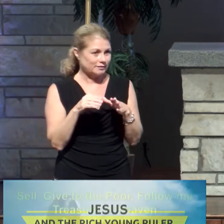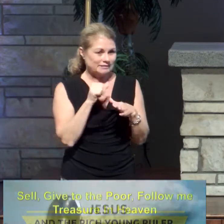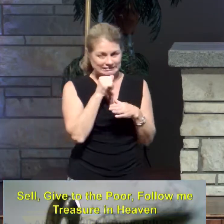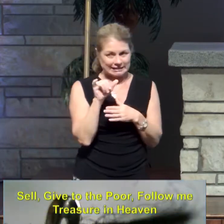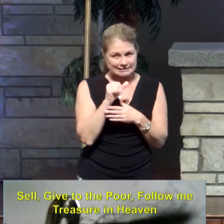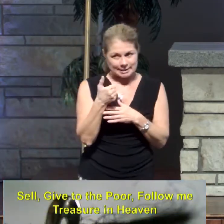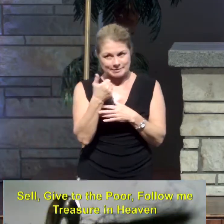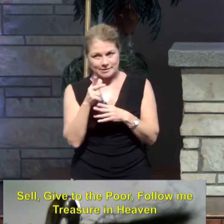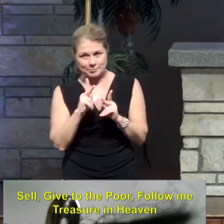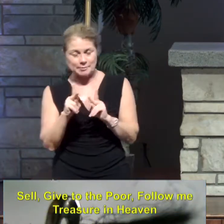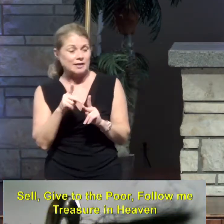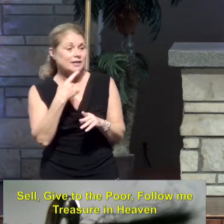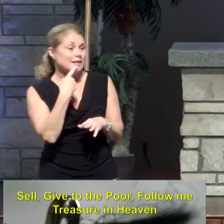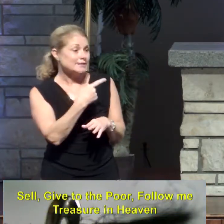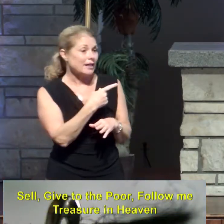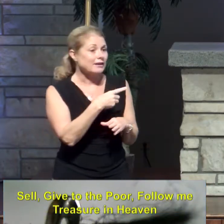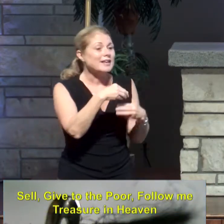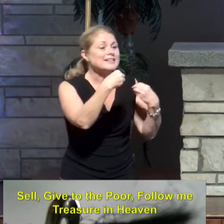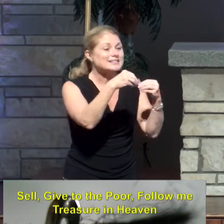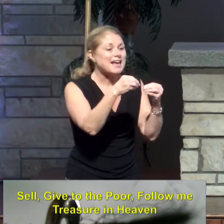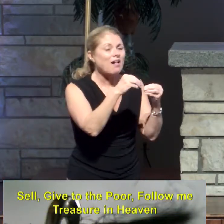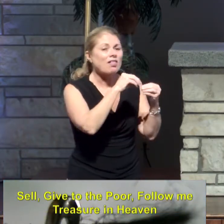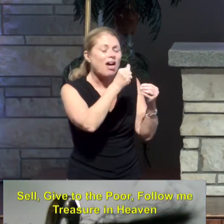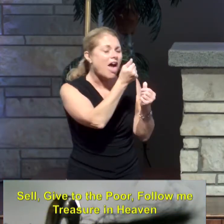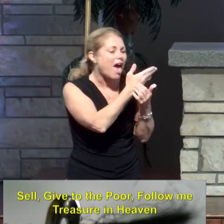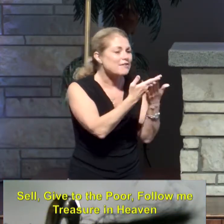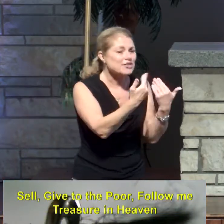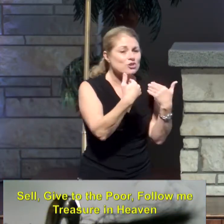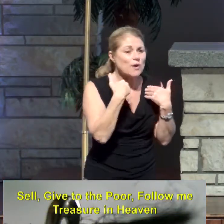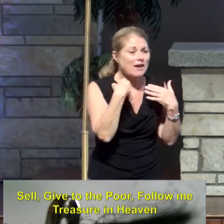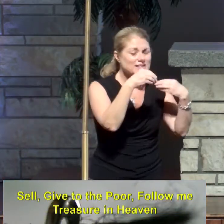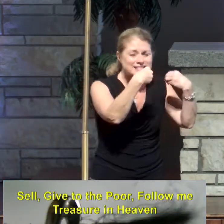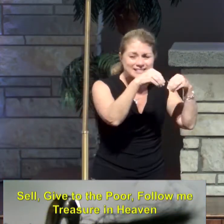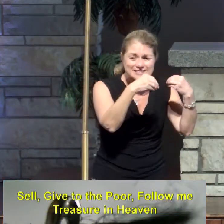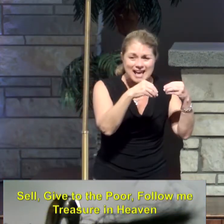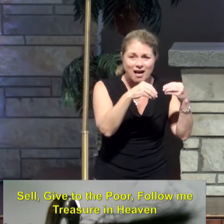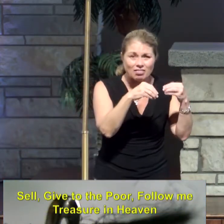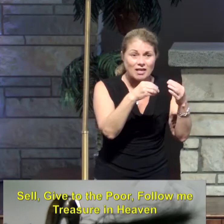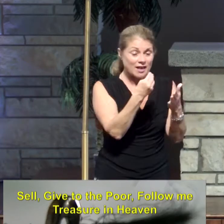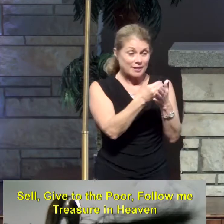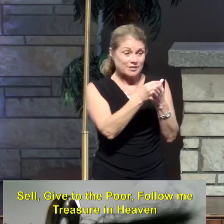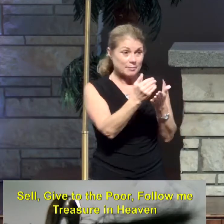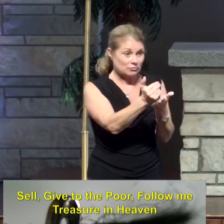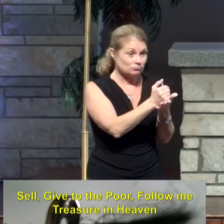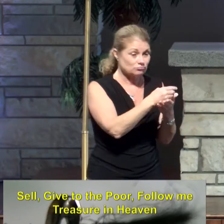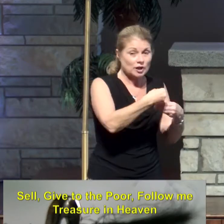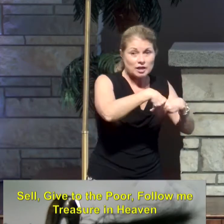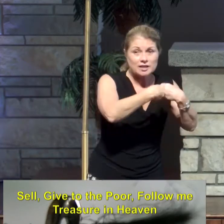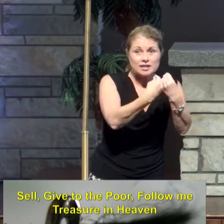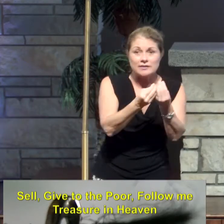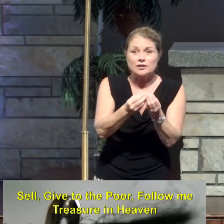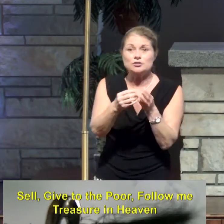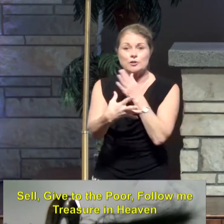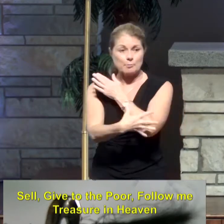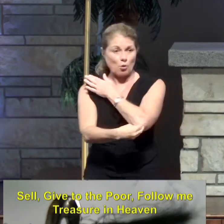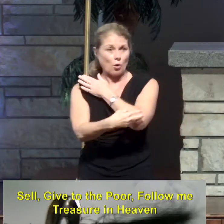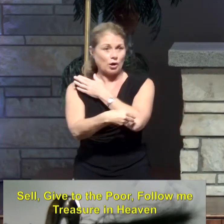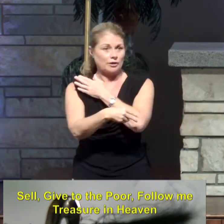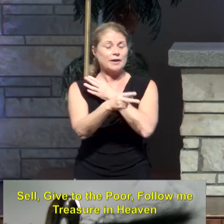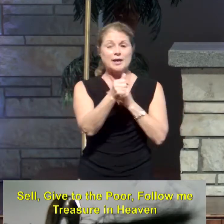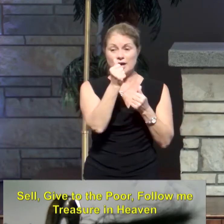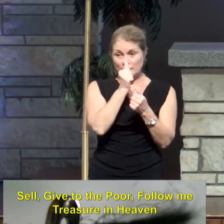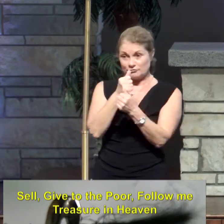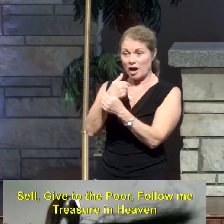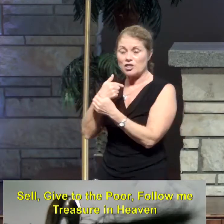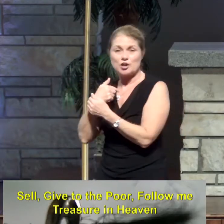He said, sell everything. Sell everything you've got. Take the proceeds. Give it to the poor. Follow me, and you will